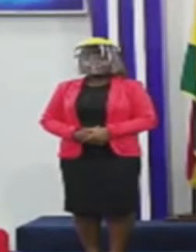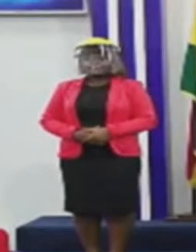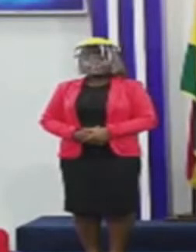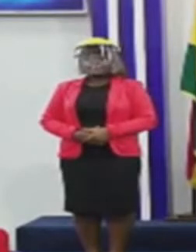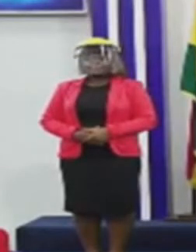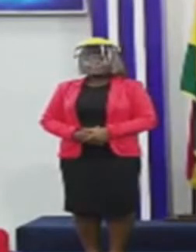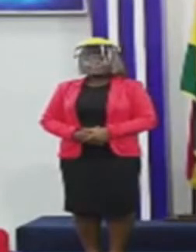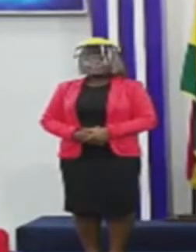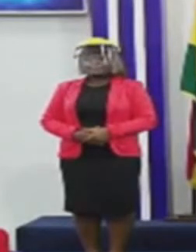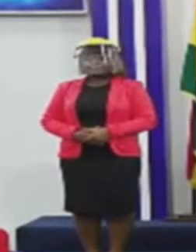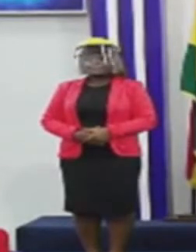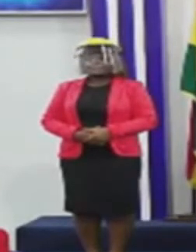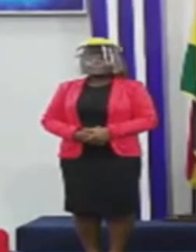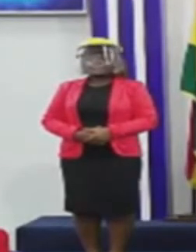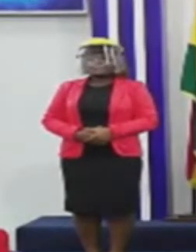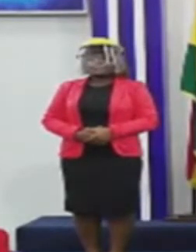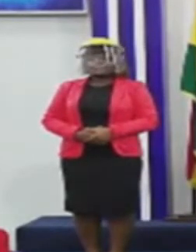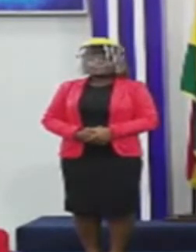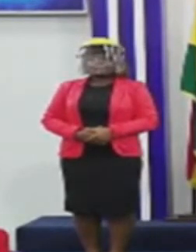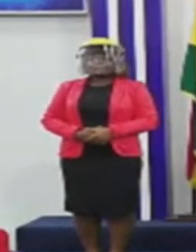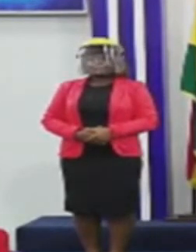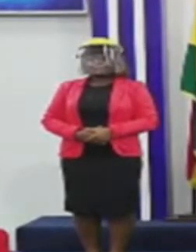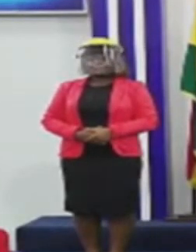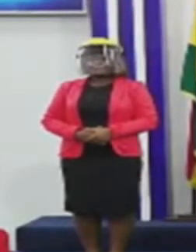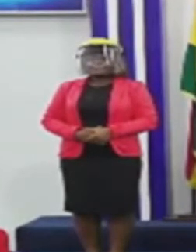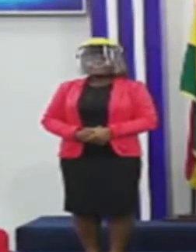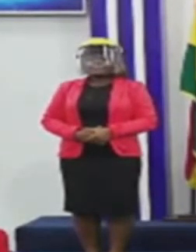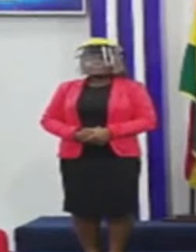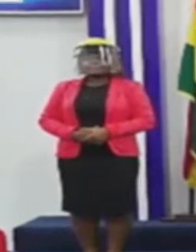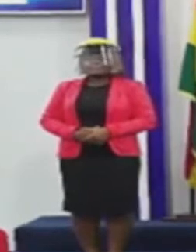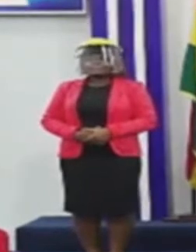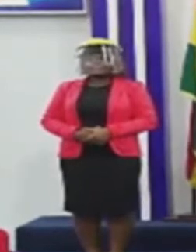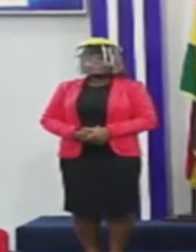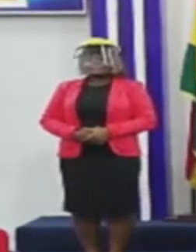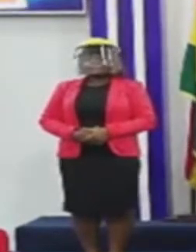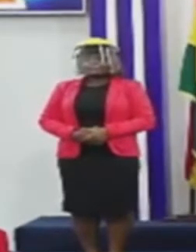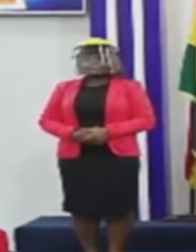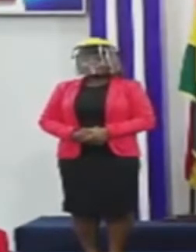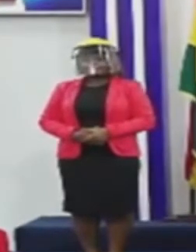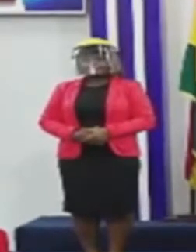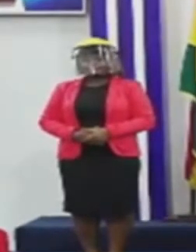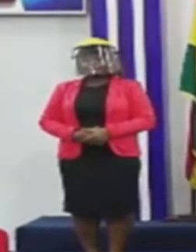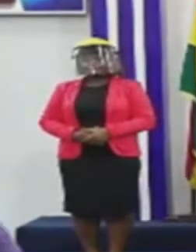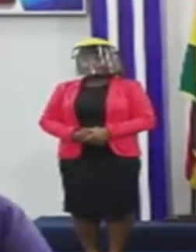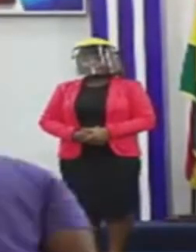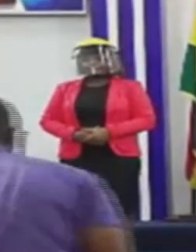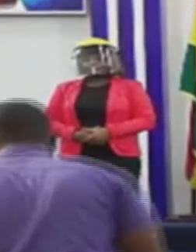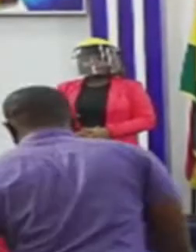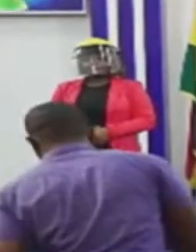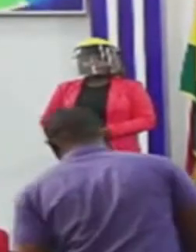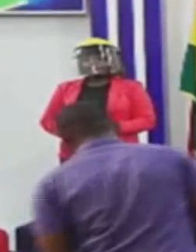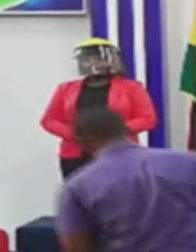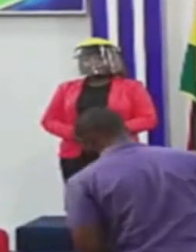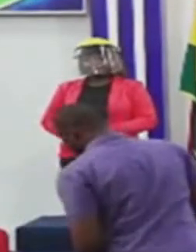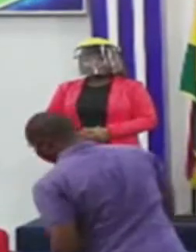estimate uh for punishments i want this year in this one uh lockdown